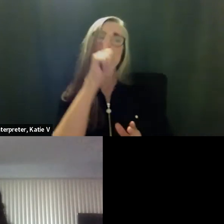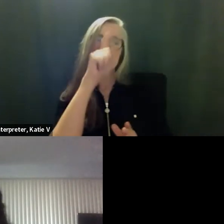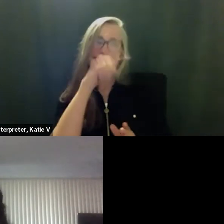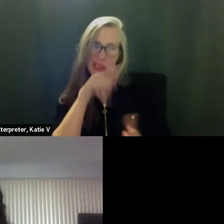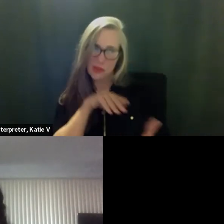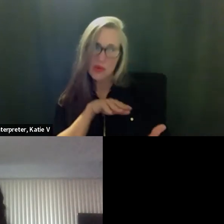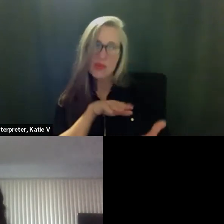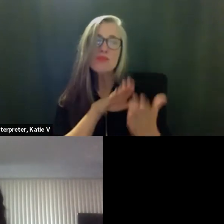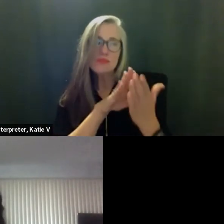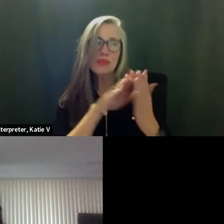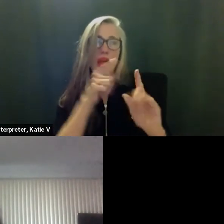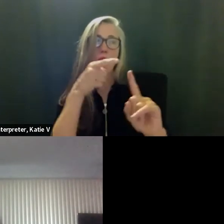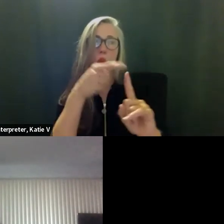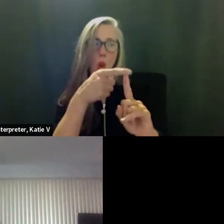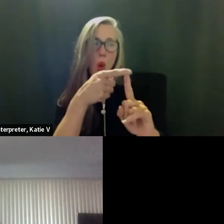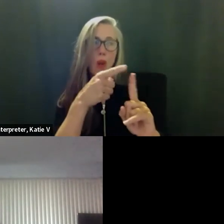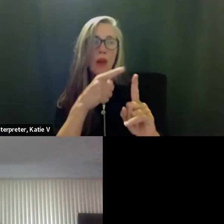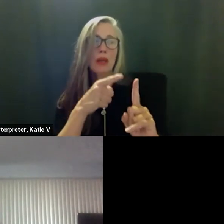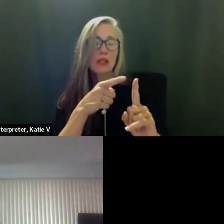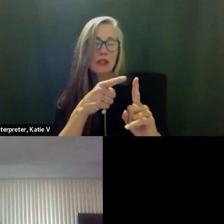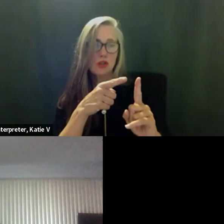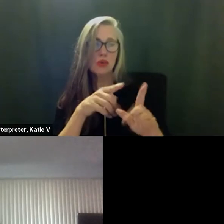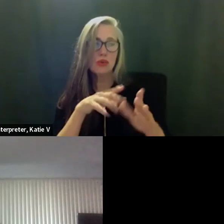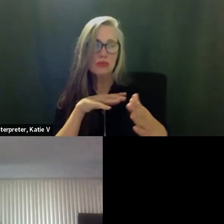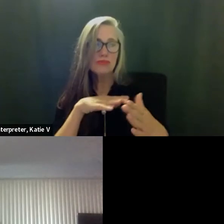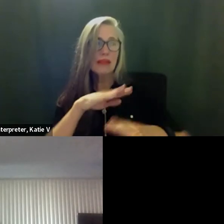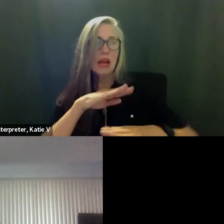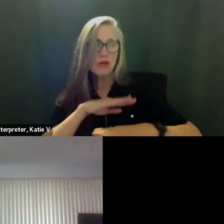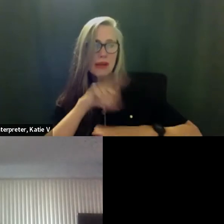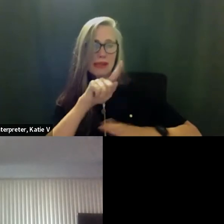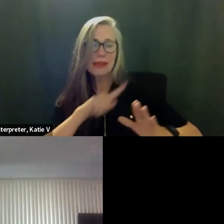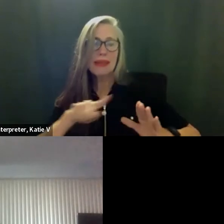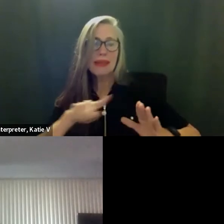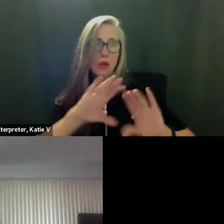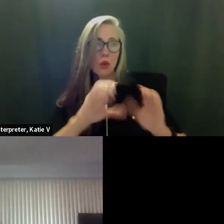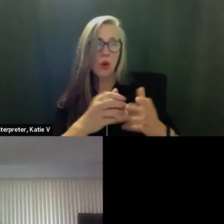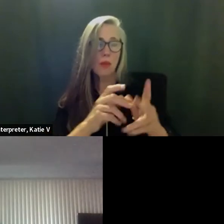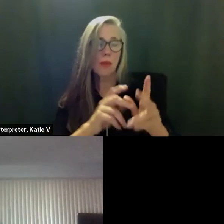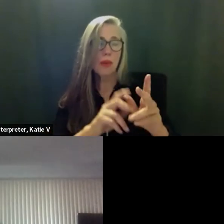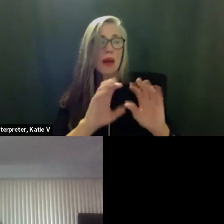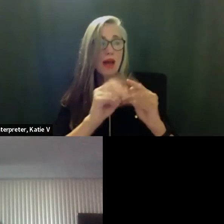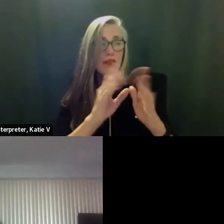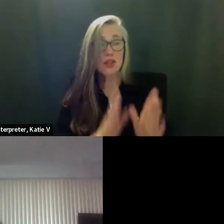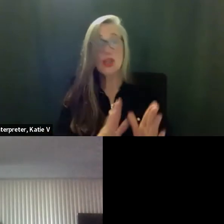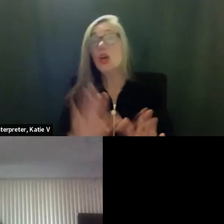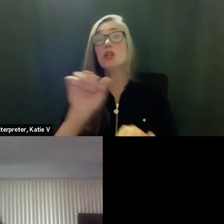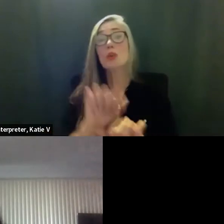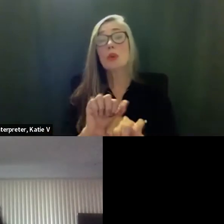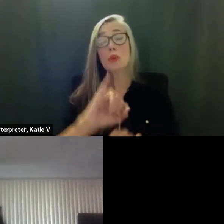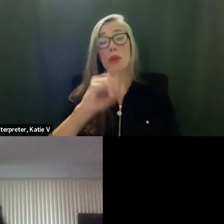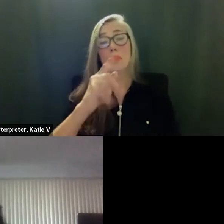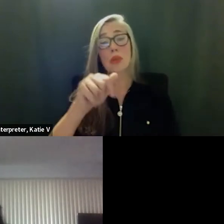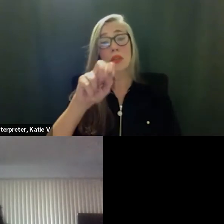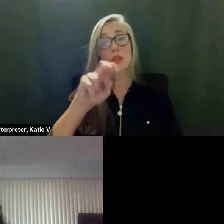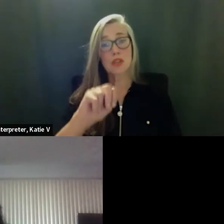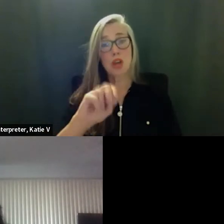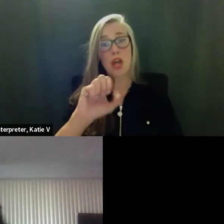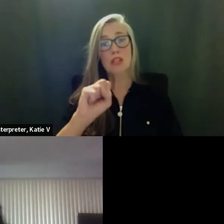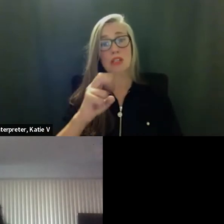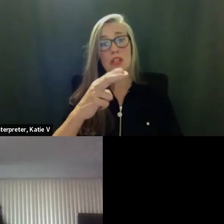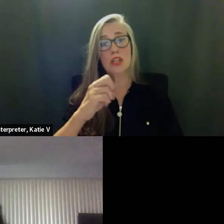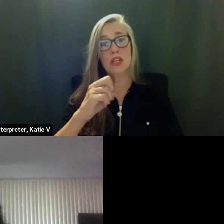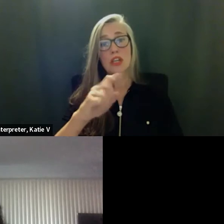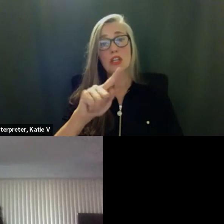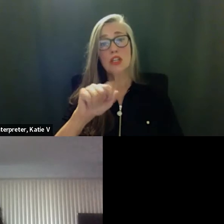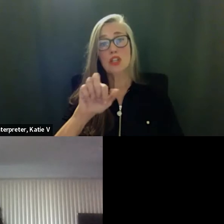of students so as you can see we worked with john shetler and of course we we received a lot of feedback earlier